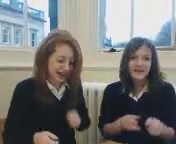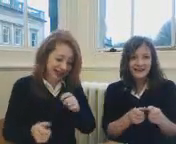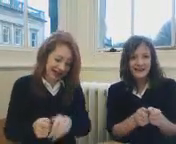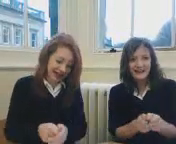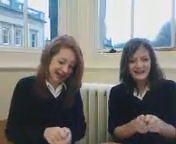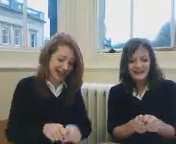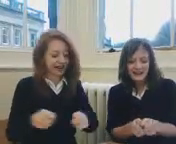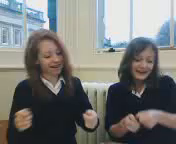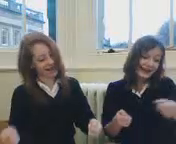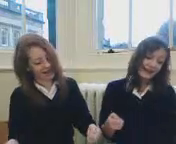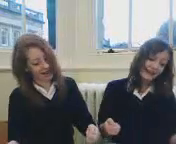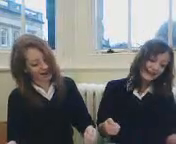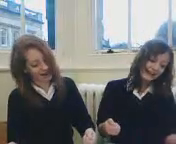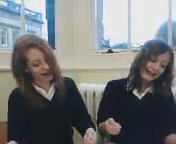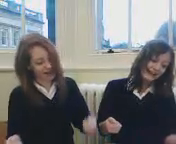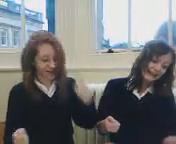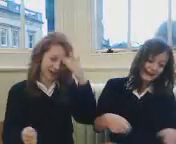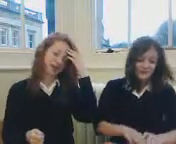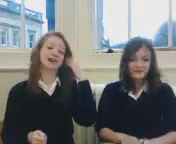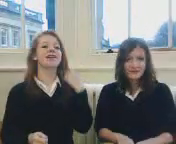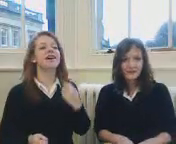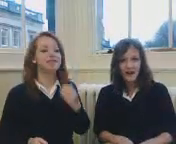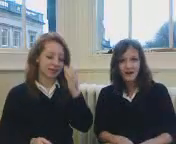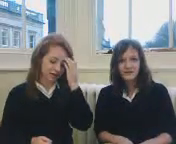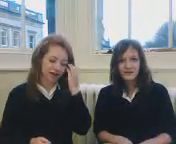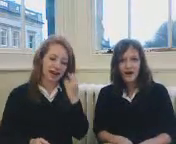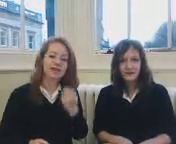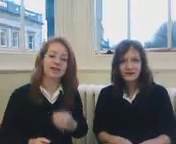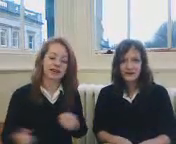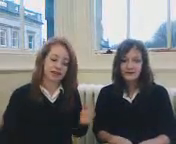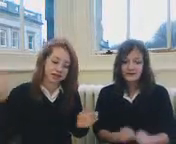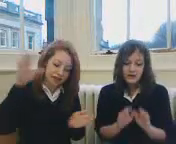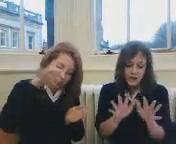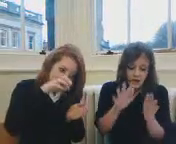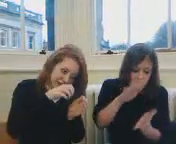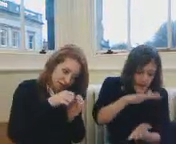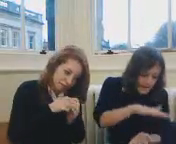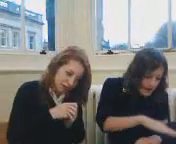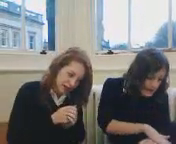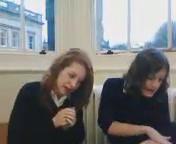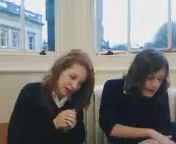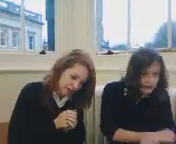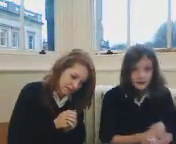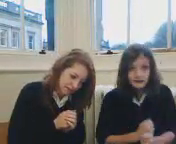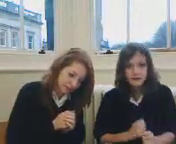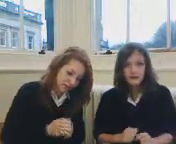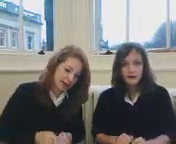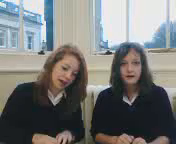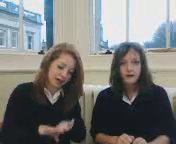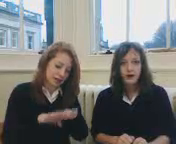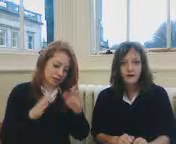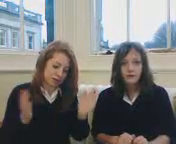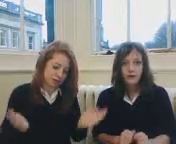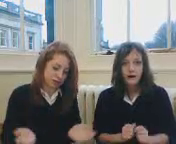me, what the world